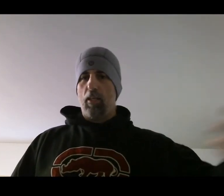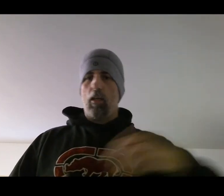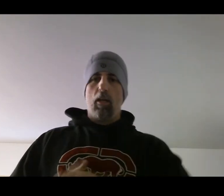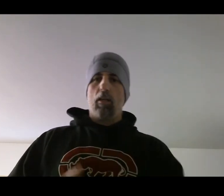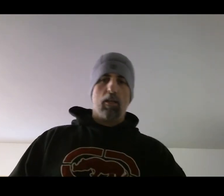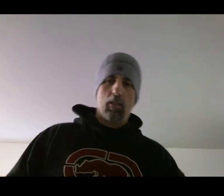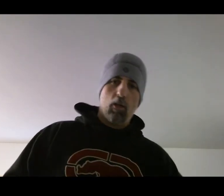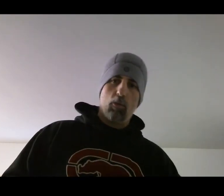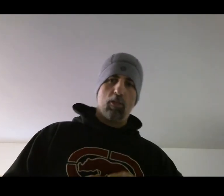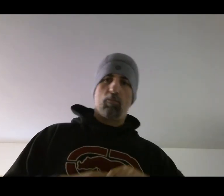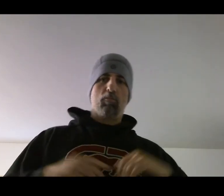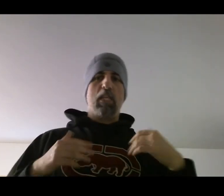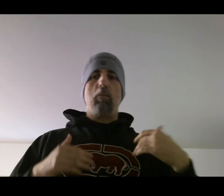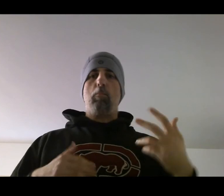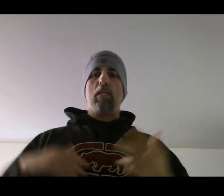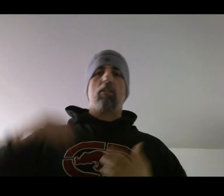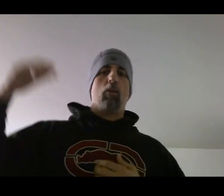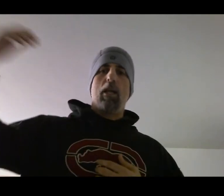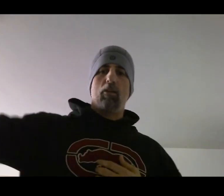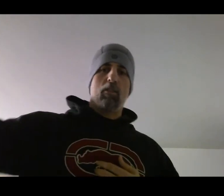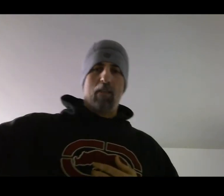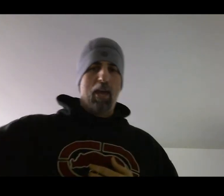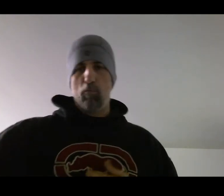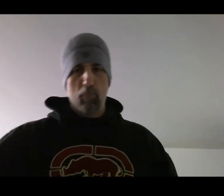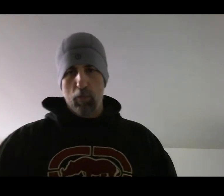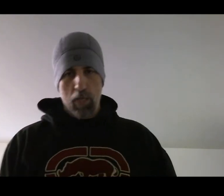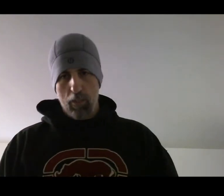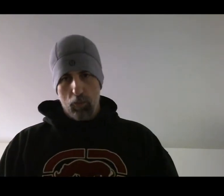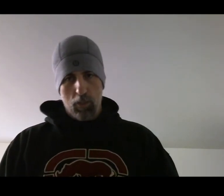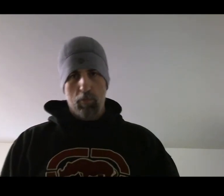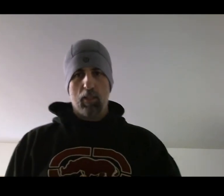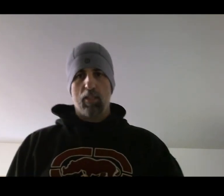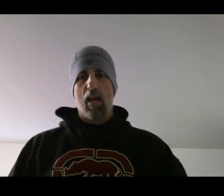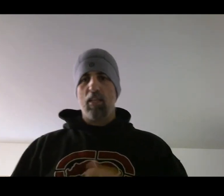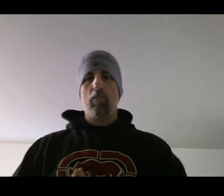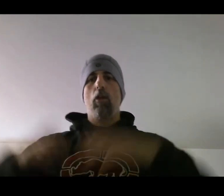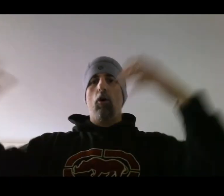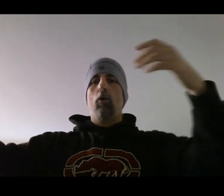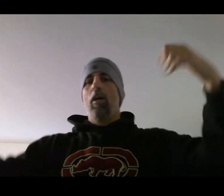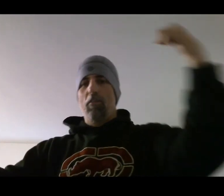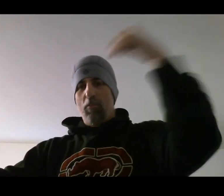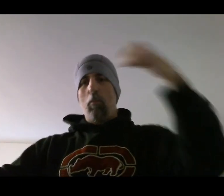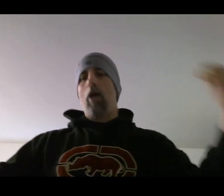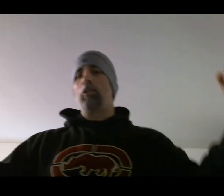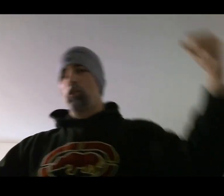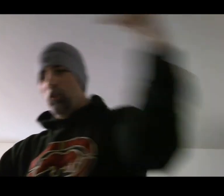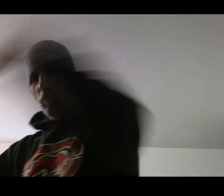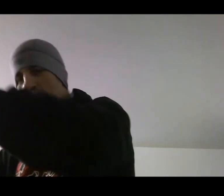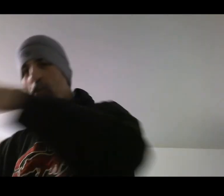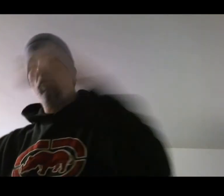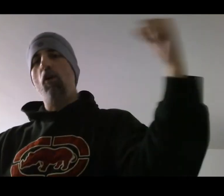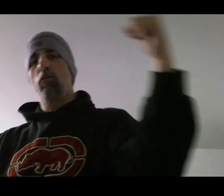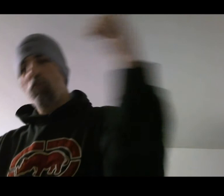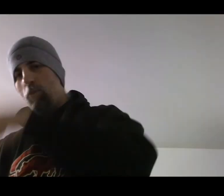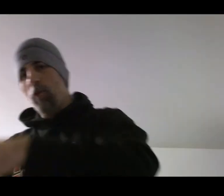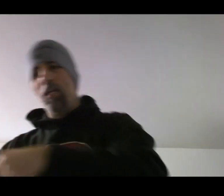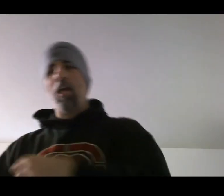you know, didn't beat someone else's head movement rating or something like that. Even though the punch should have still followed through and hit,